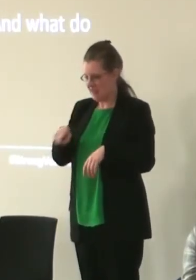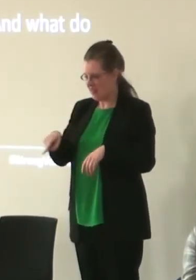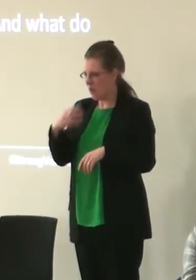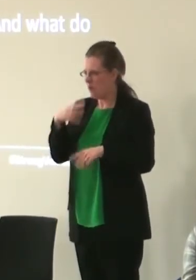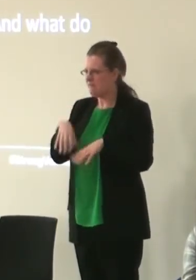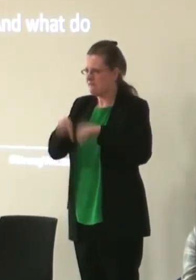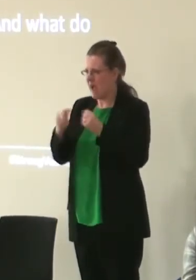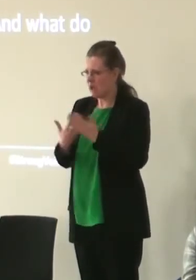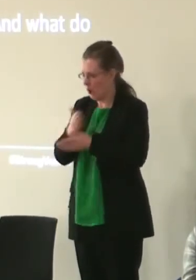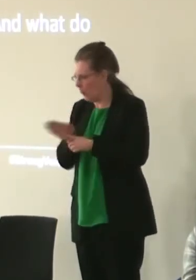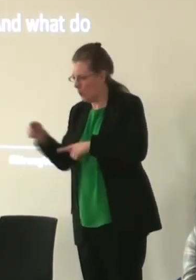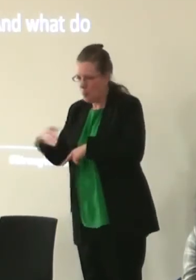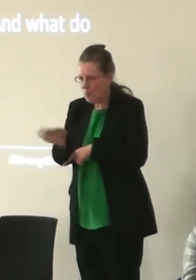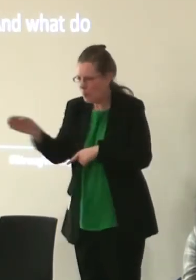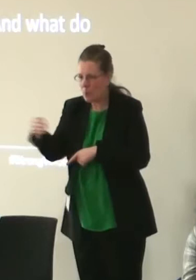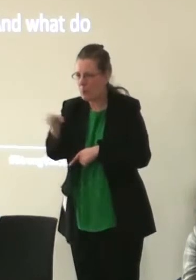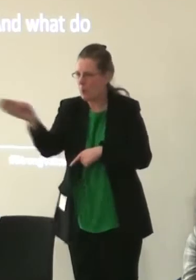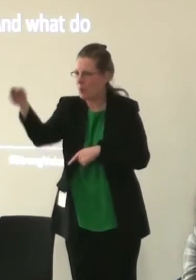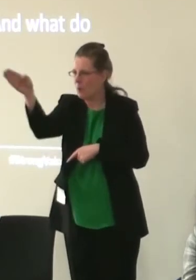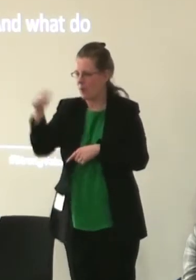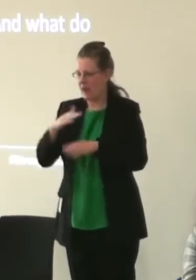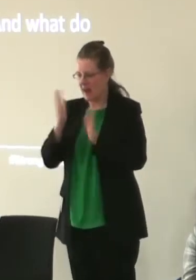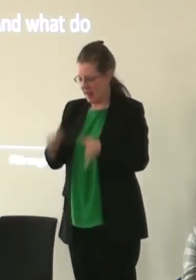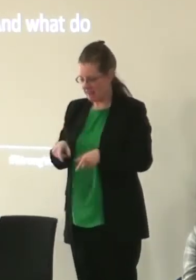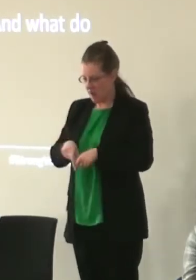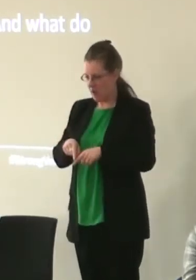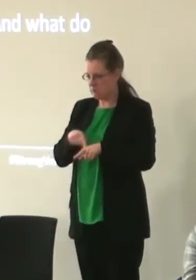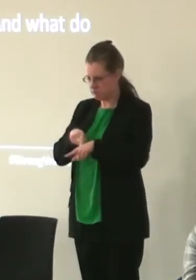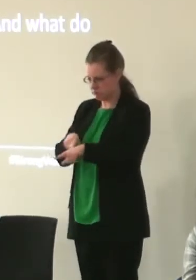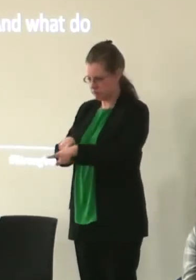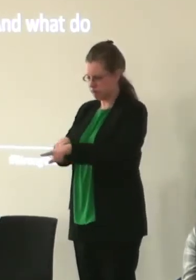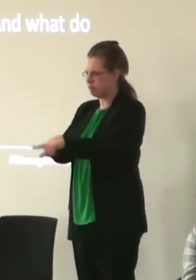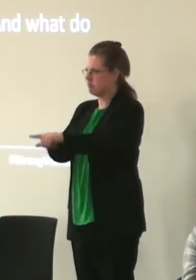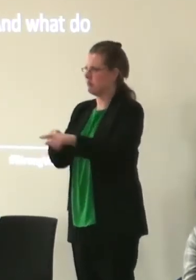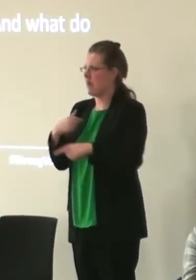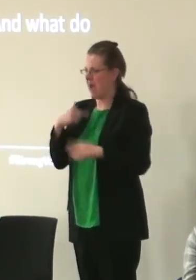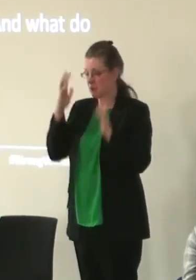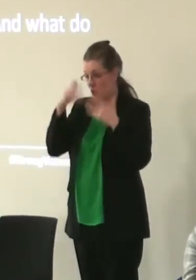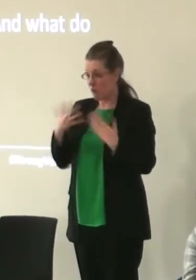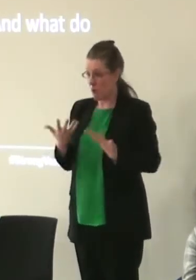new ways and they'll move on from what they originally started from I wouldn't worry about the point you start from